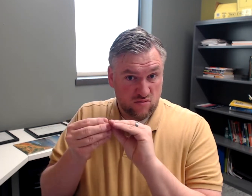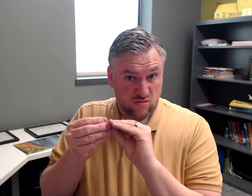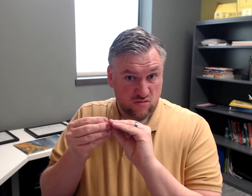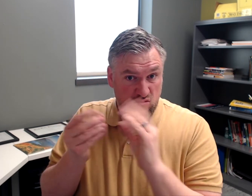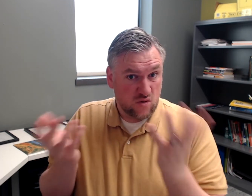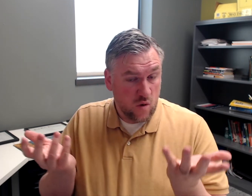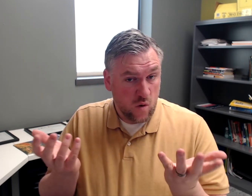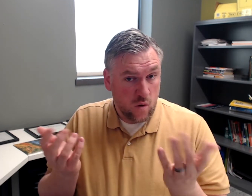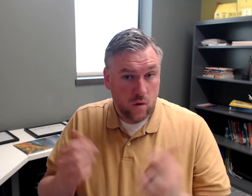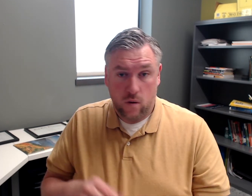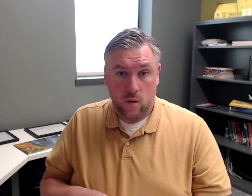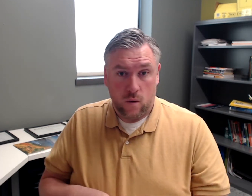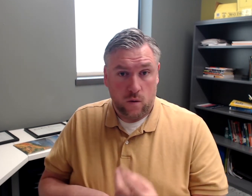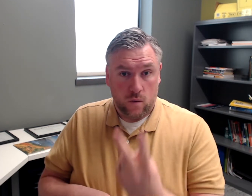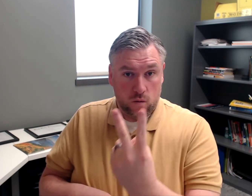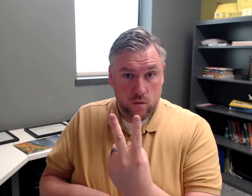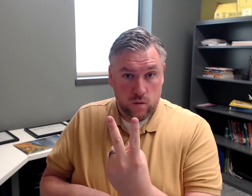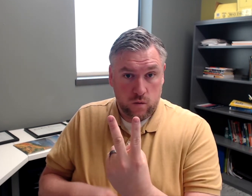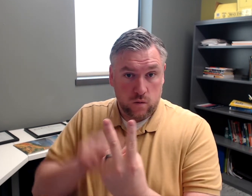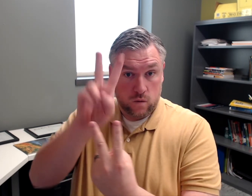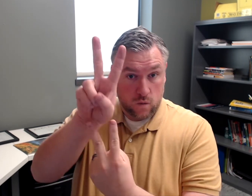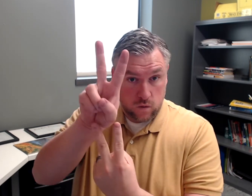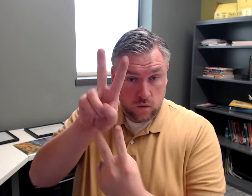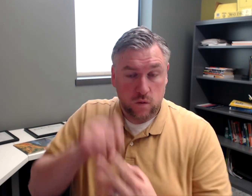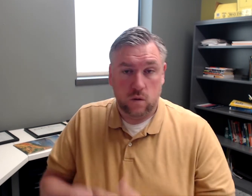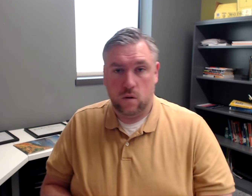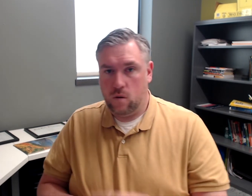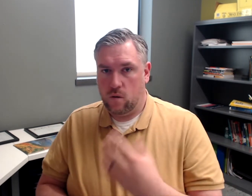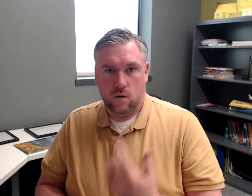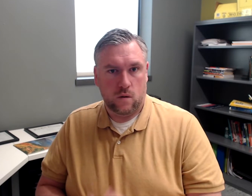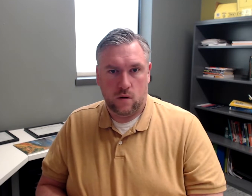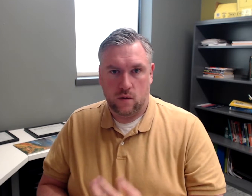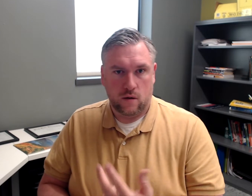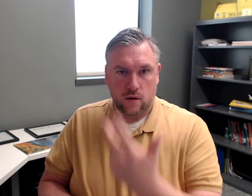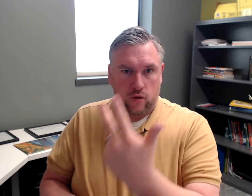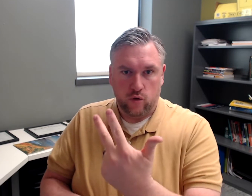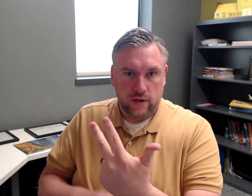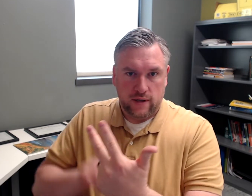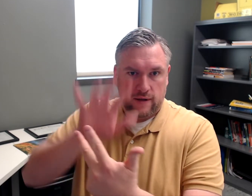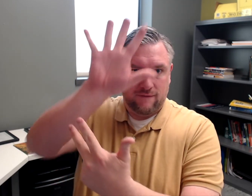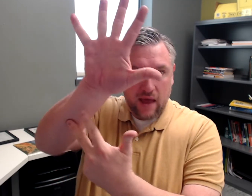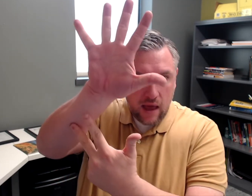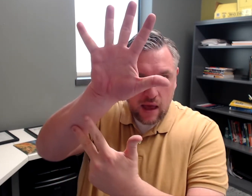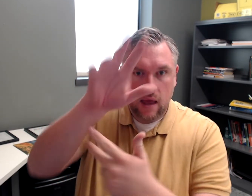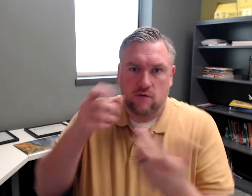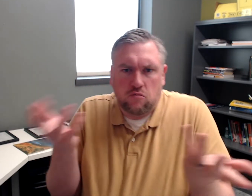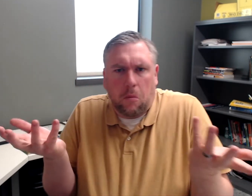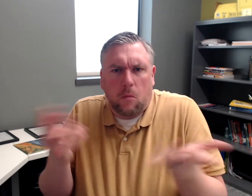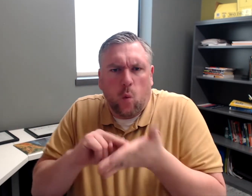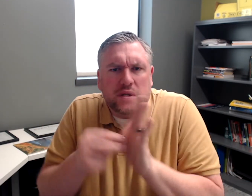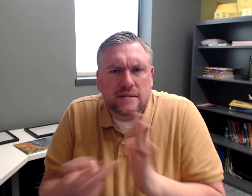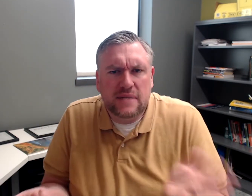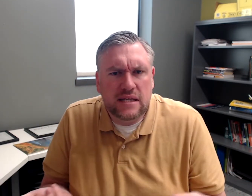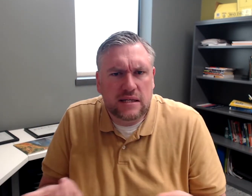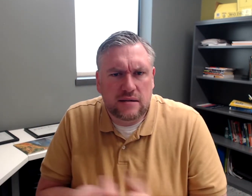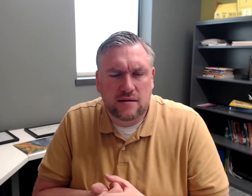by two digit numbers? Two by two digits? Three by five digits? What does it mean?